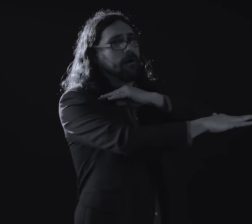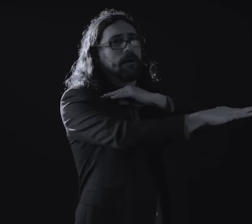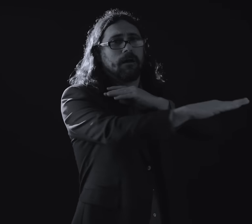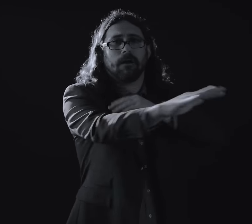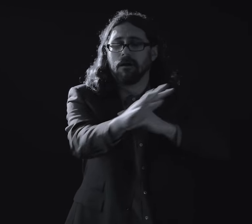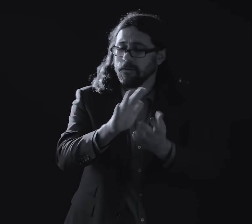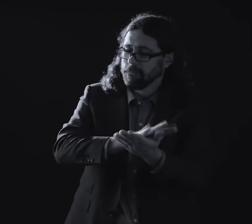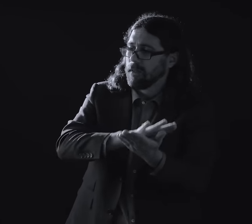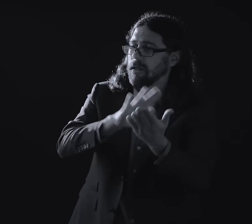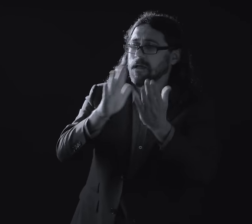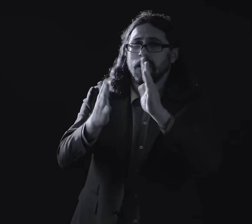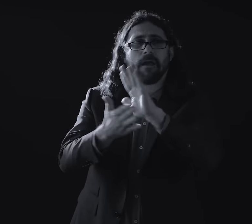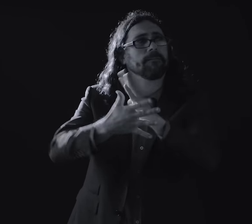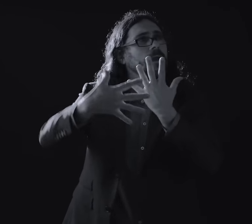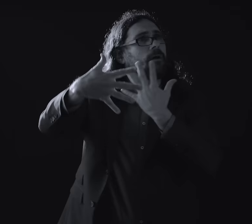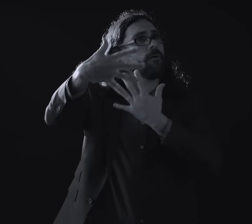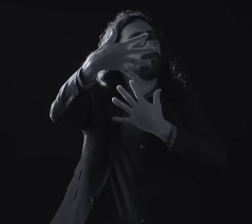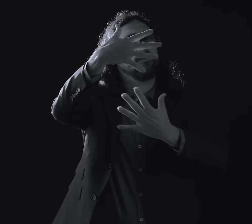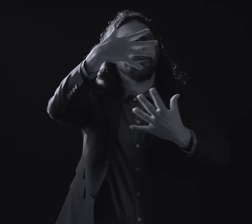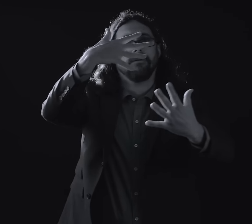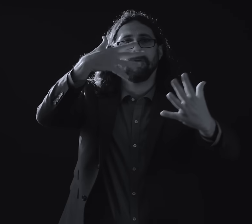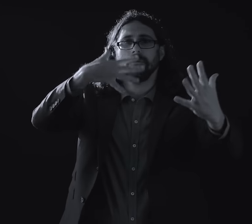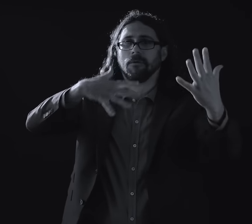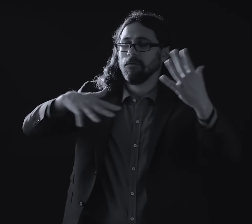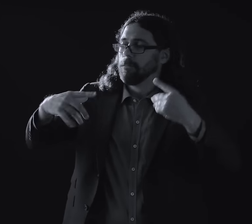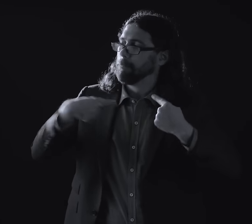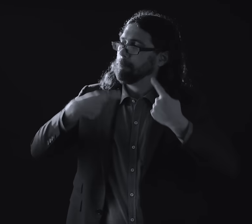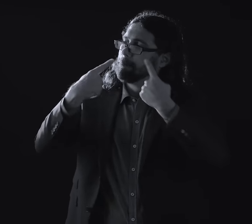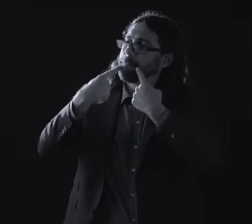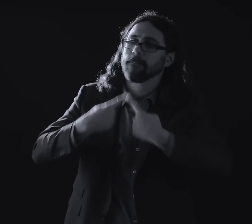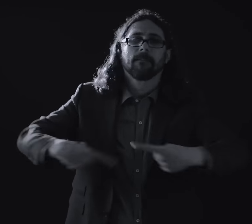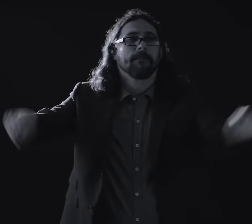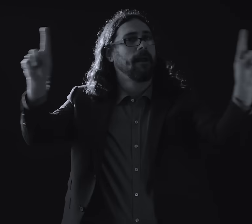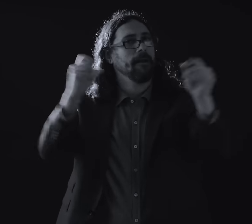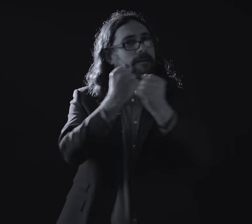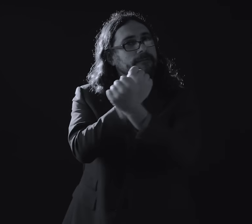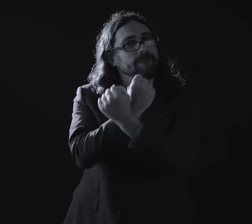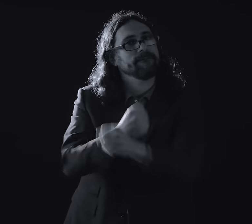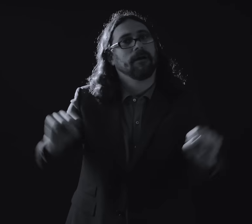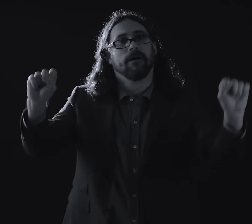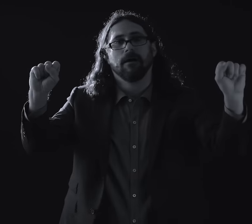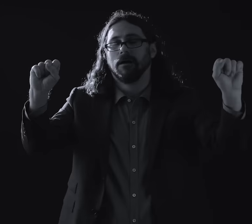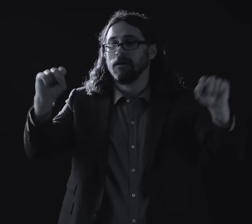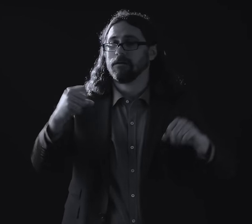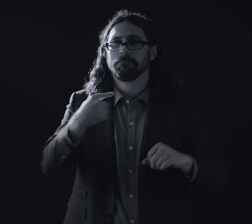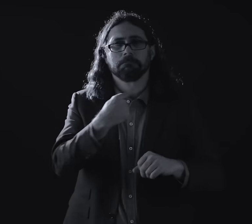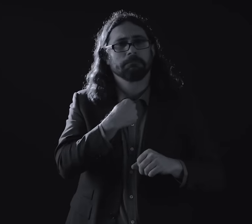Becoming here I'm finally free I don't believe